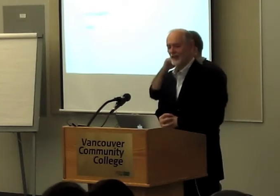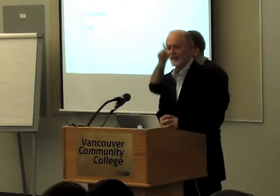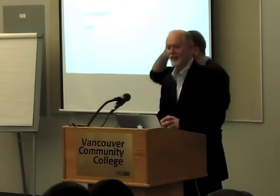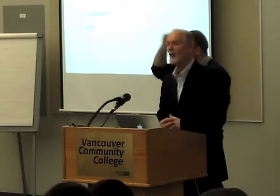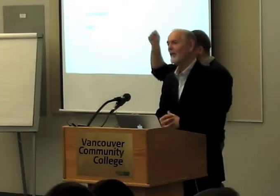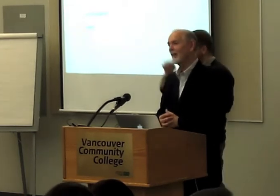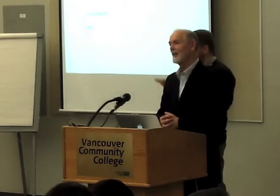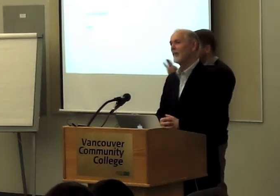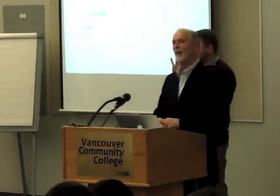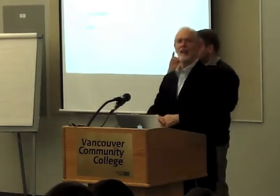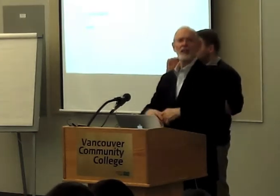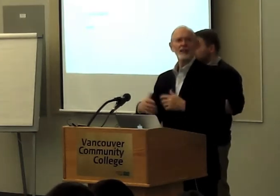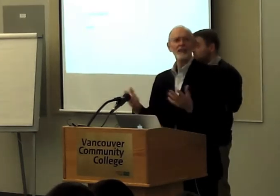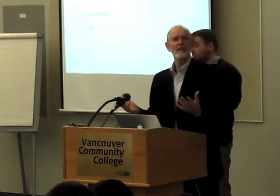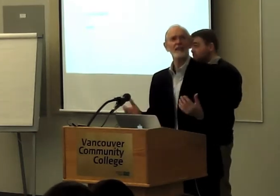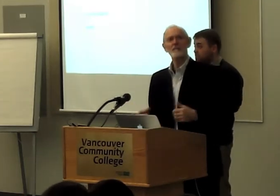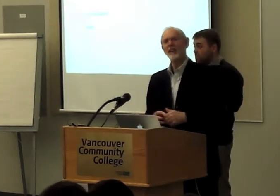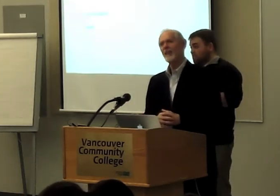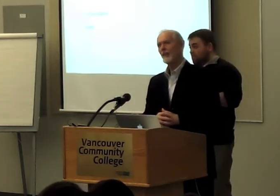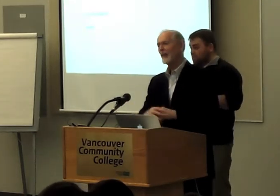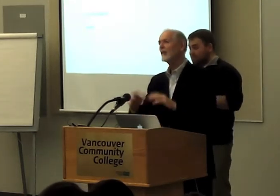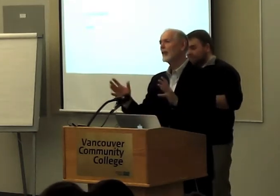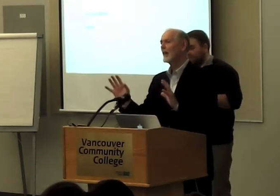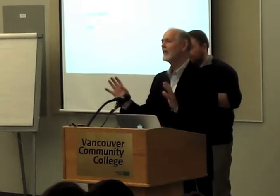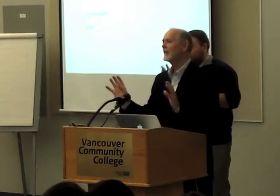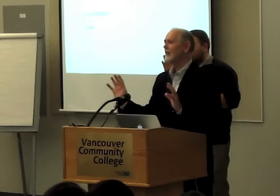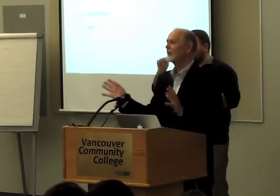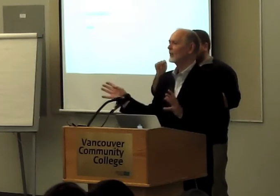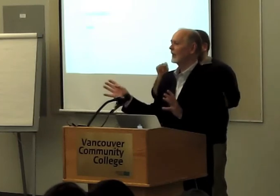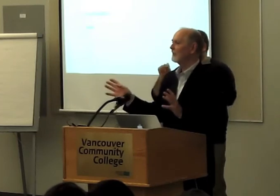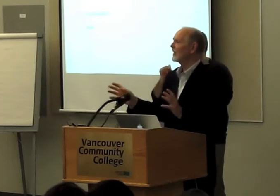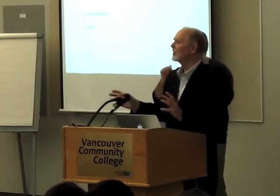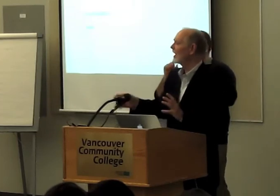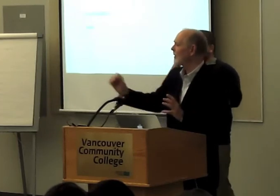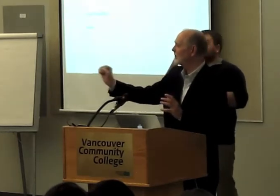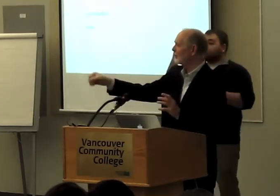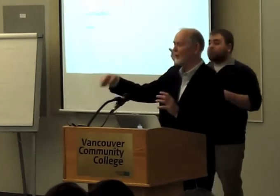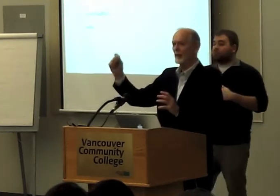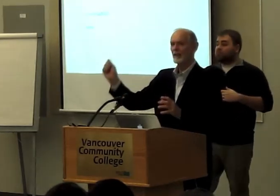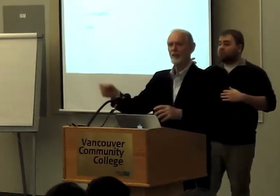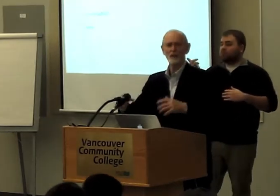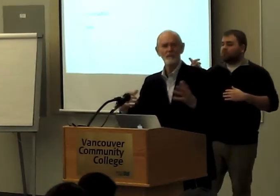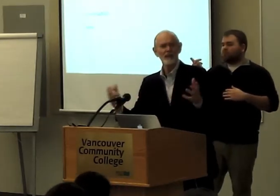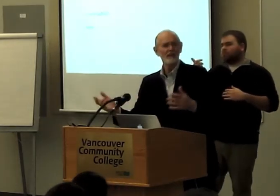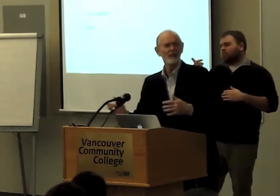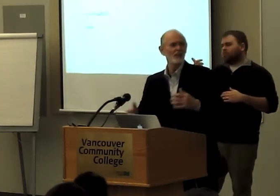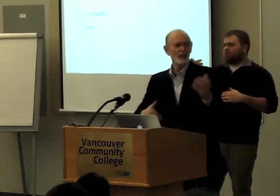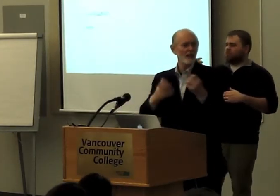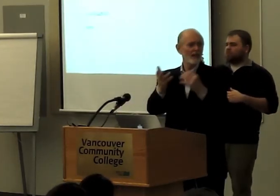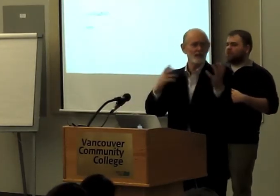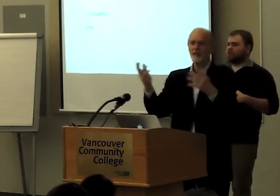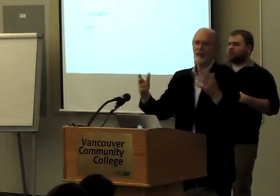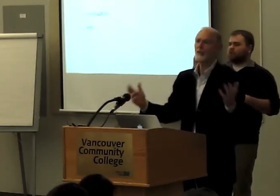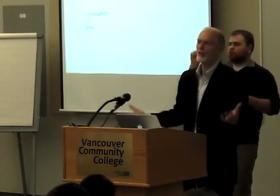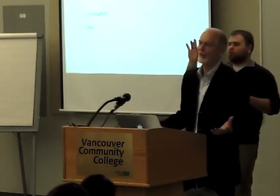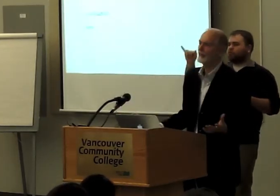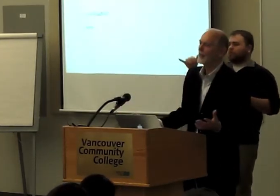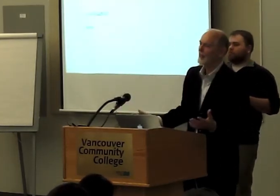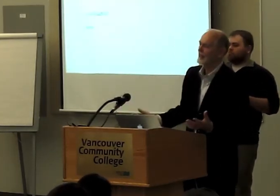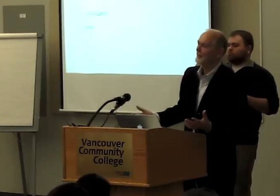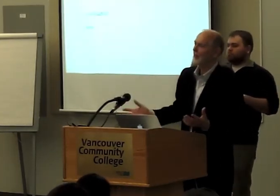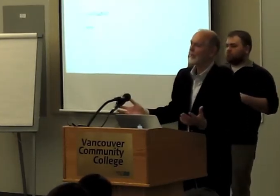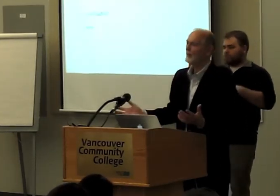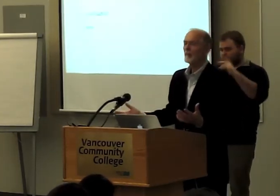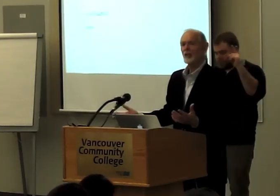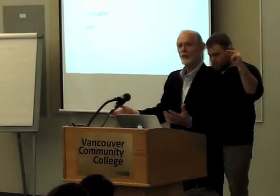That one didn't go very far. And then at the end of the 19th century, a time when people were, you know, trying to classify everything,